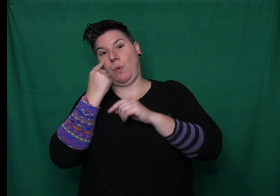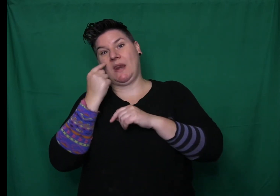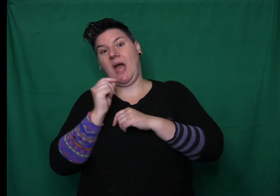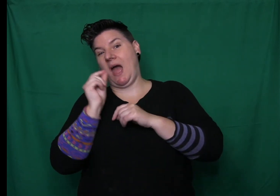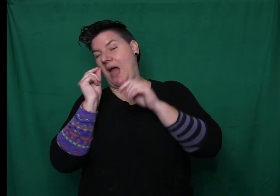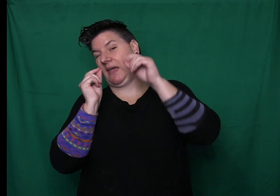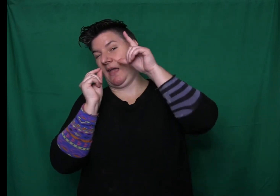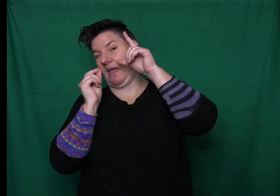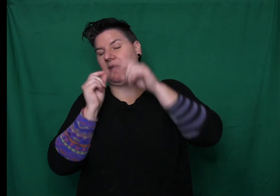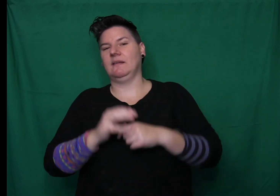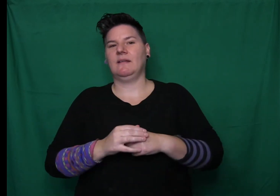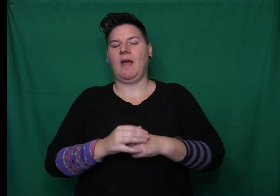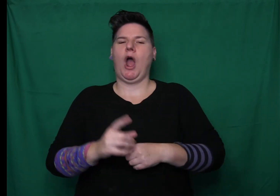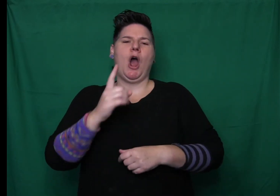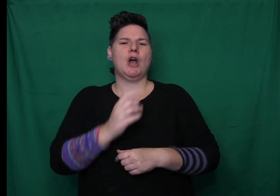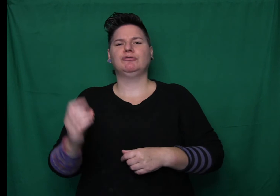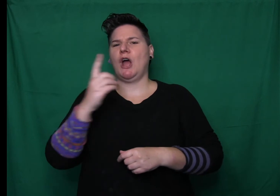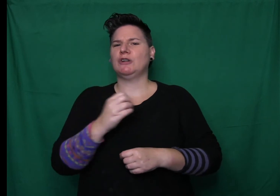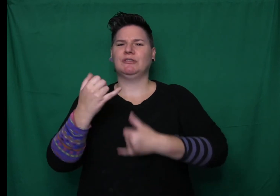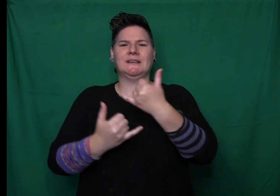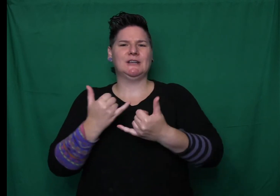Dory stood up and she made a curtsy.